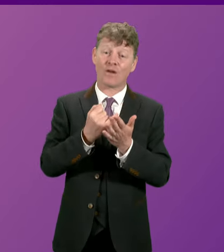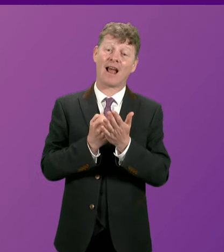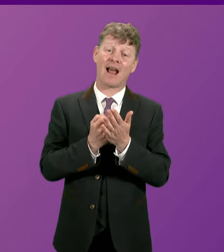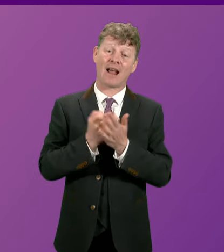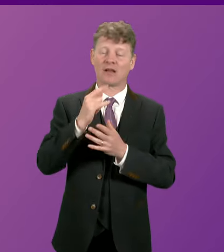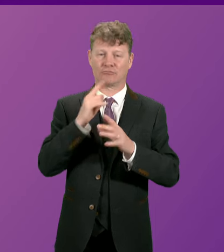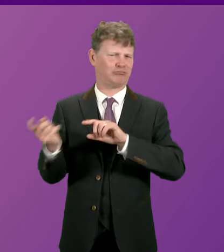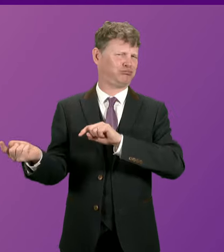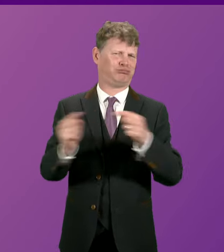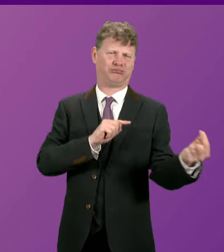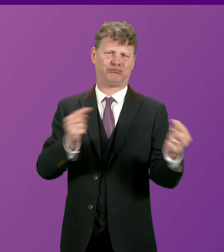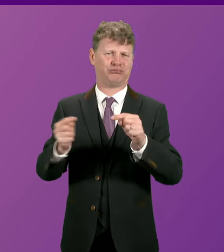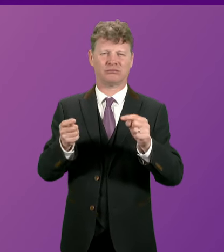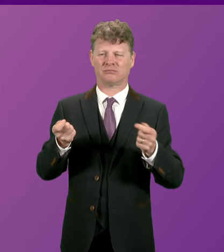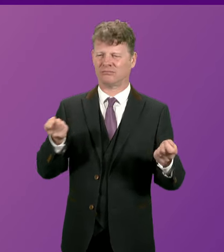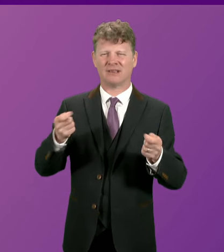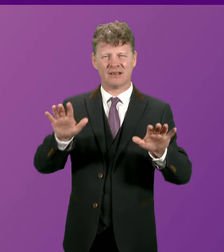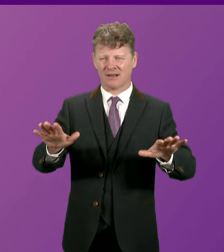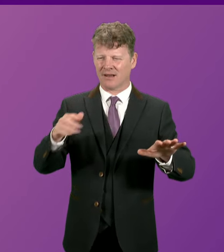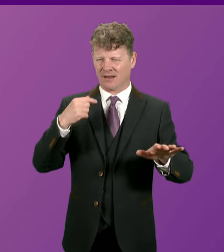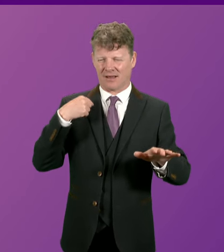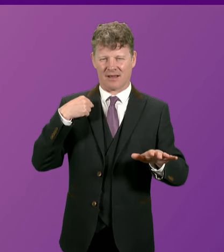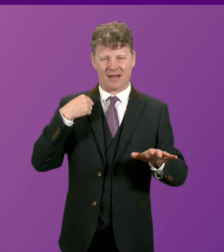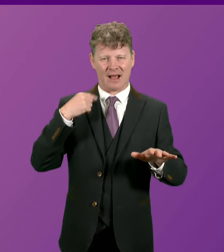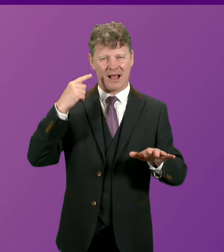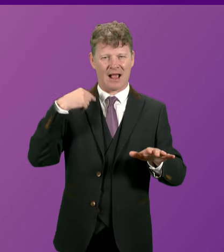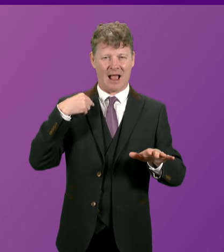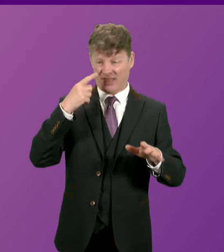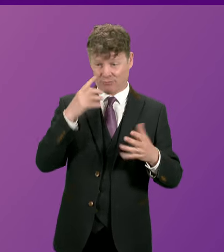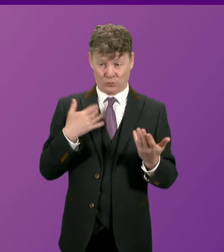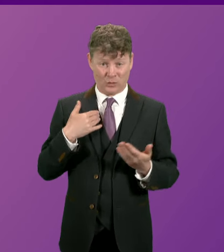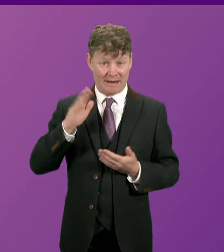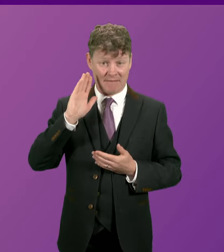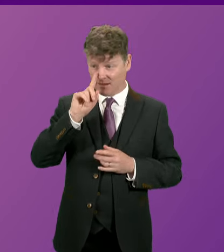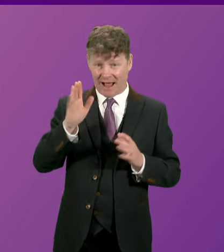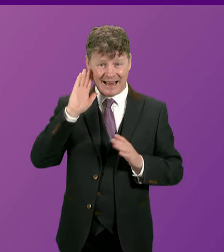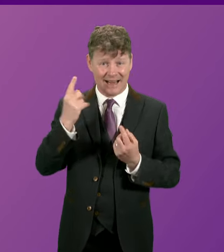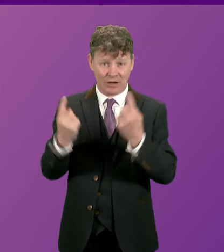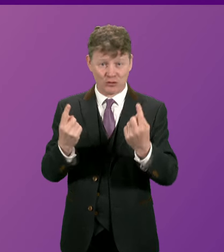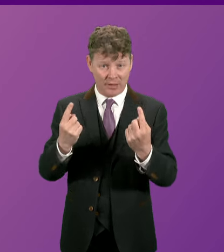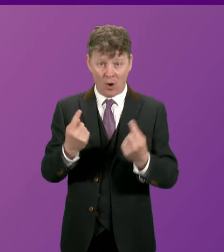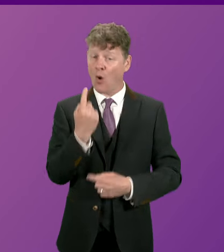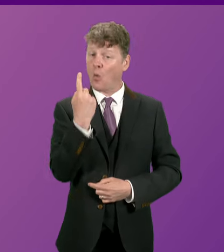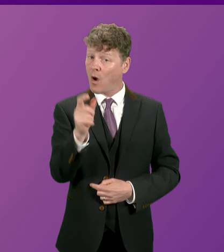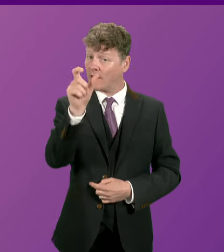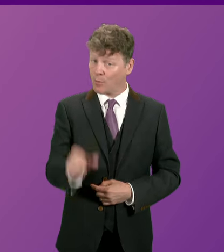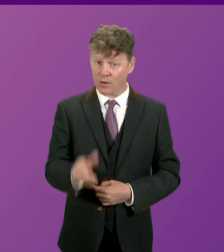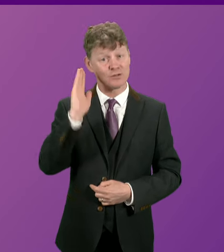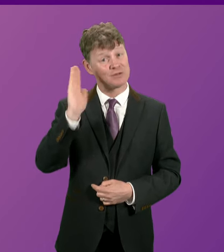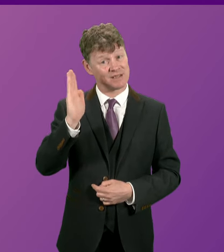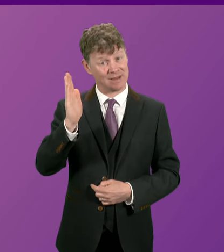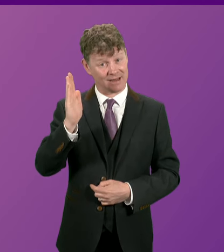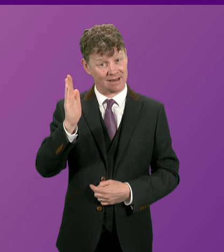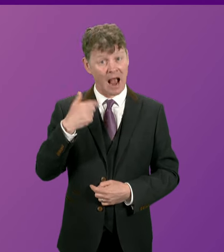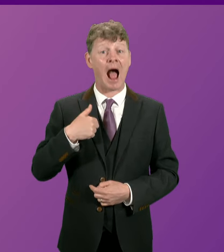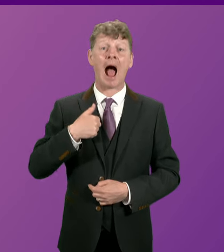Oh, I've got them now. I think we've gone well beyond the point of which we can hear one another. I've only called one person to speak as far as I'm aware